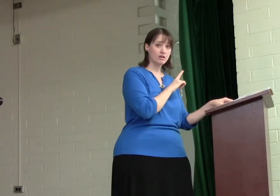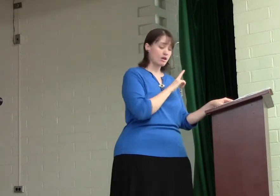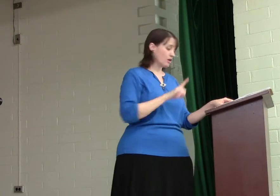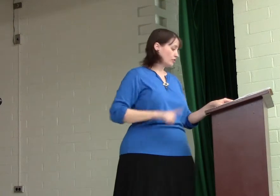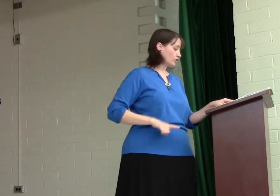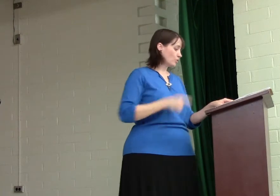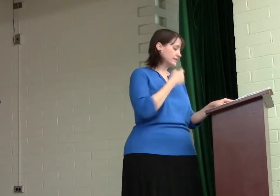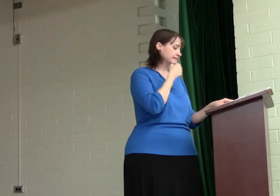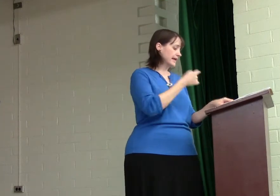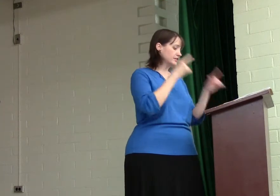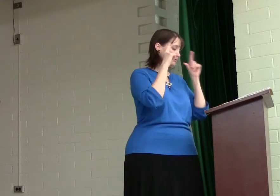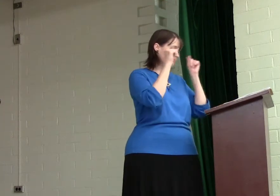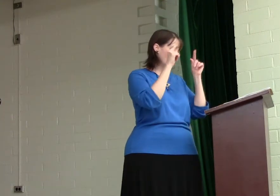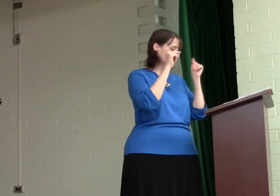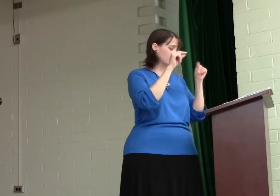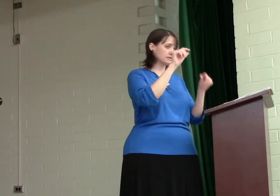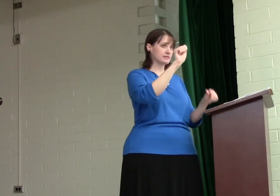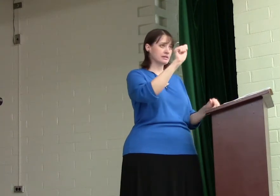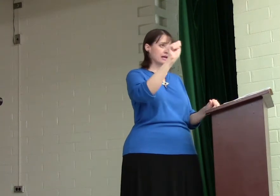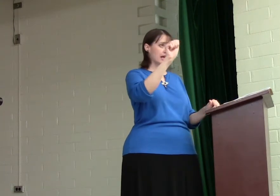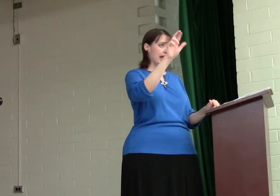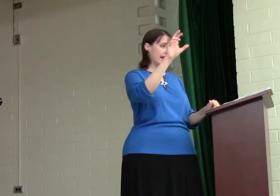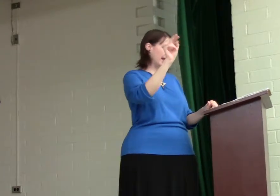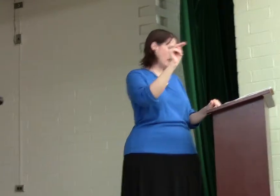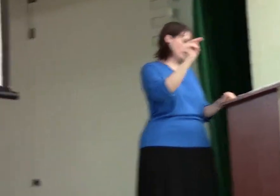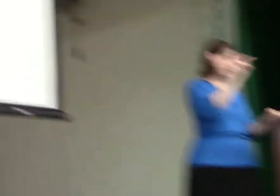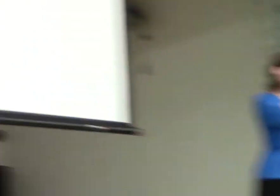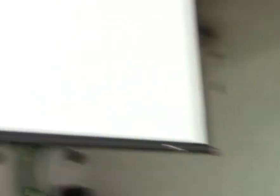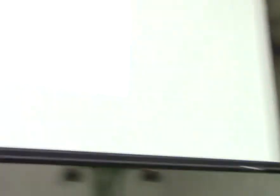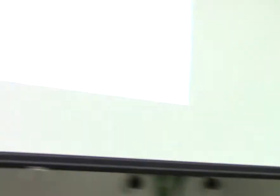The Lord said to Moses and Aaron in Egypt.